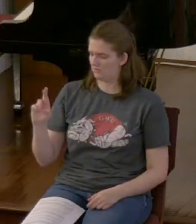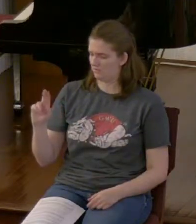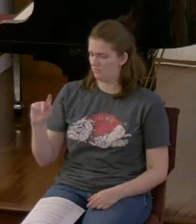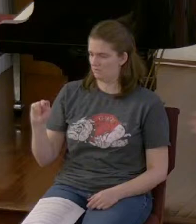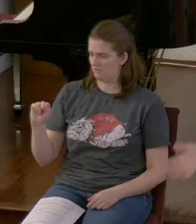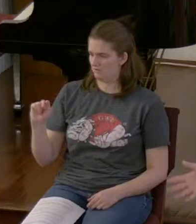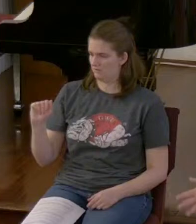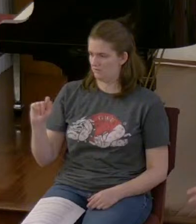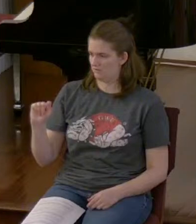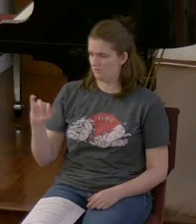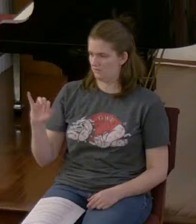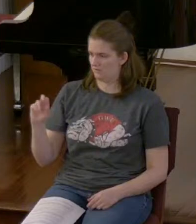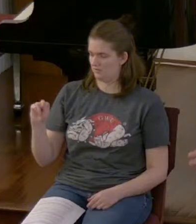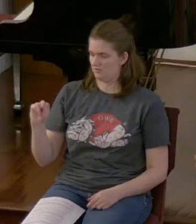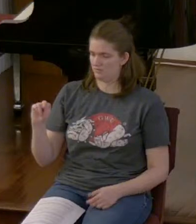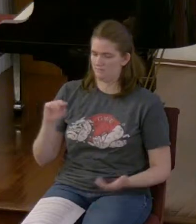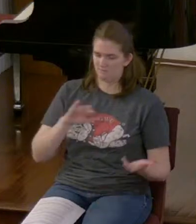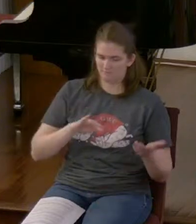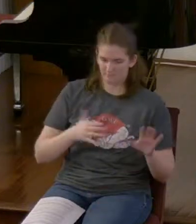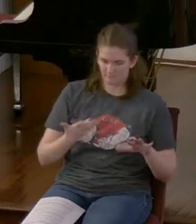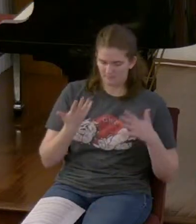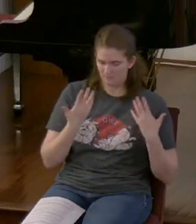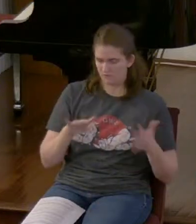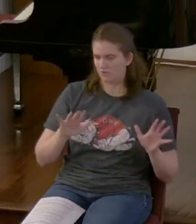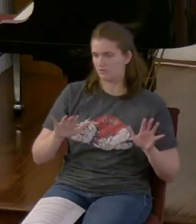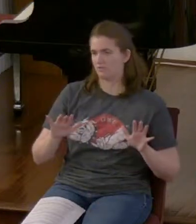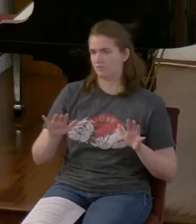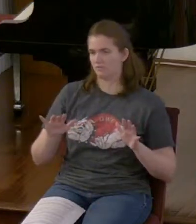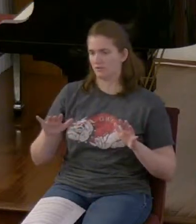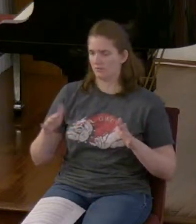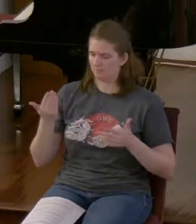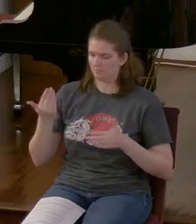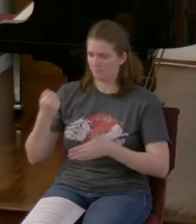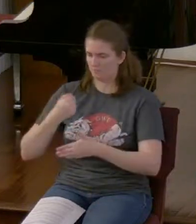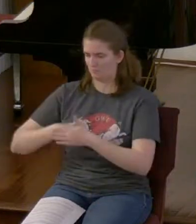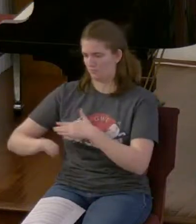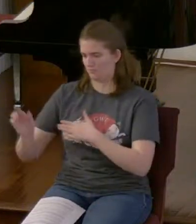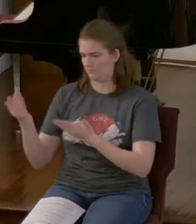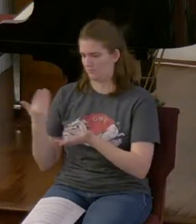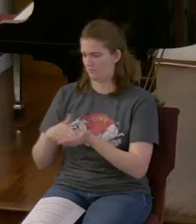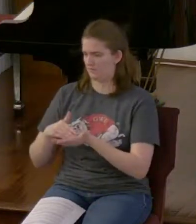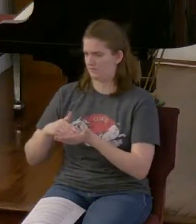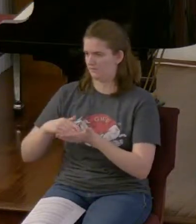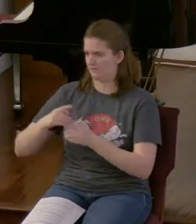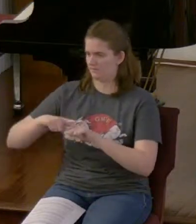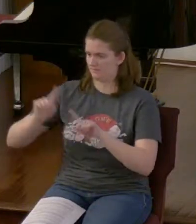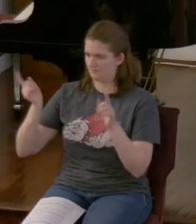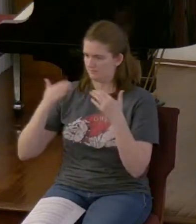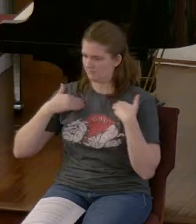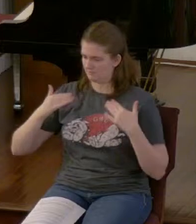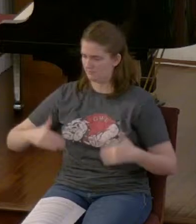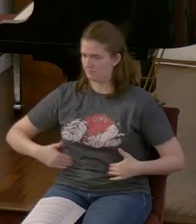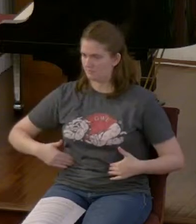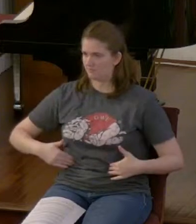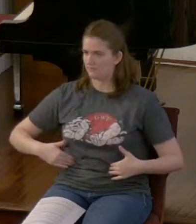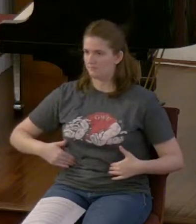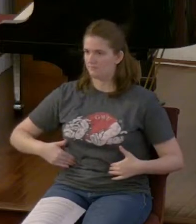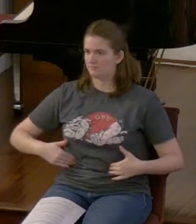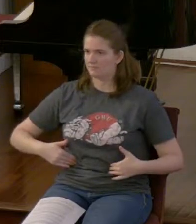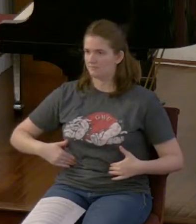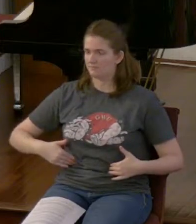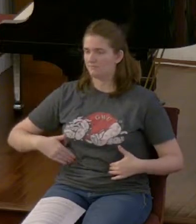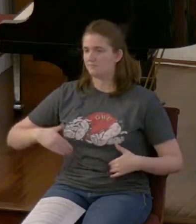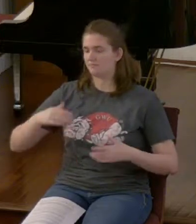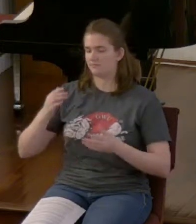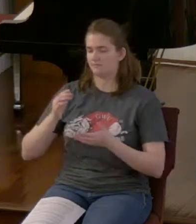you die That doesn't happen. Scripture says For it's appointed unto man once to